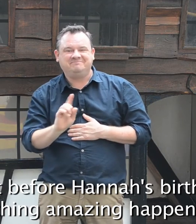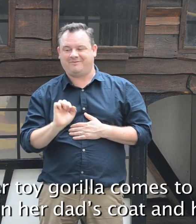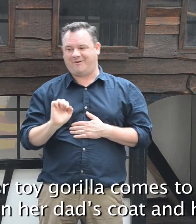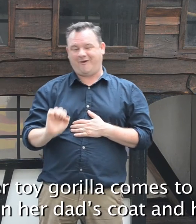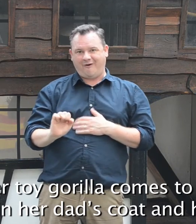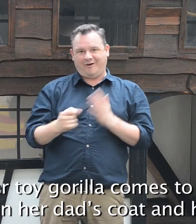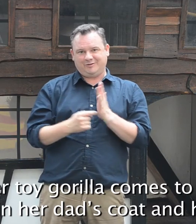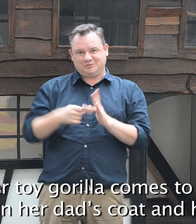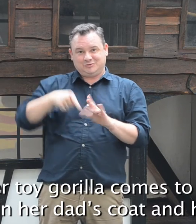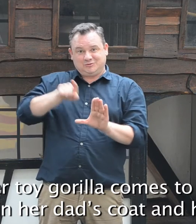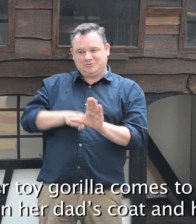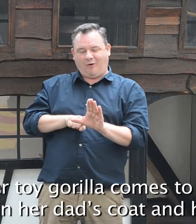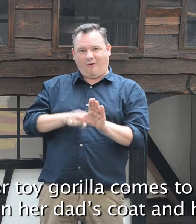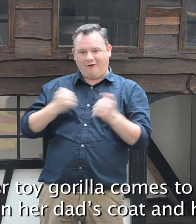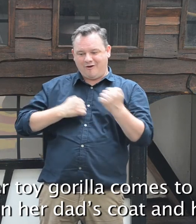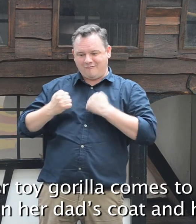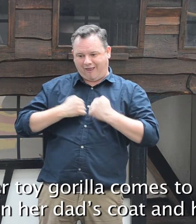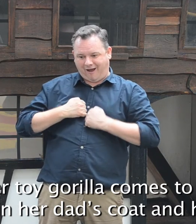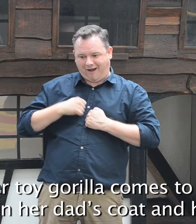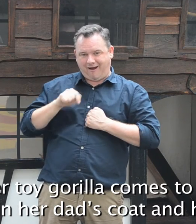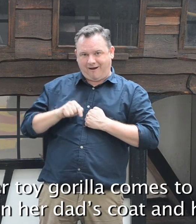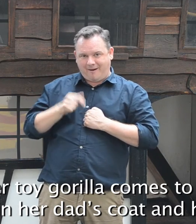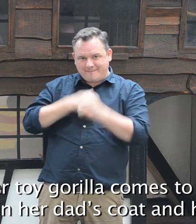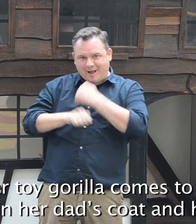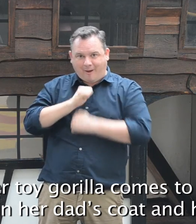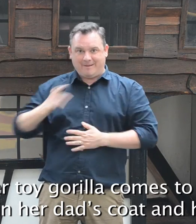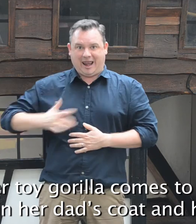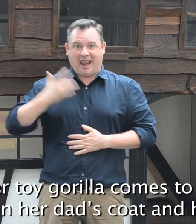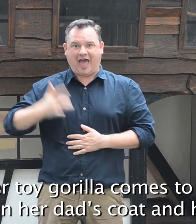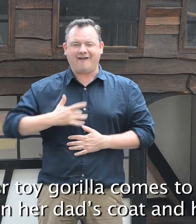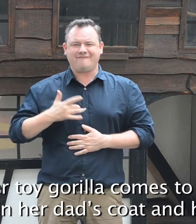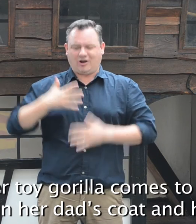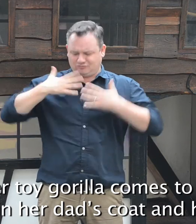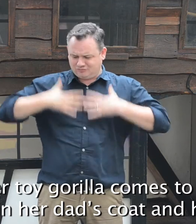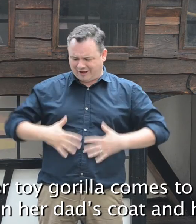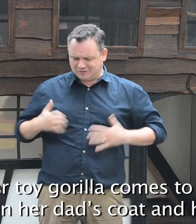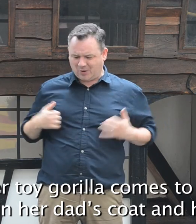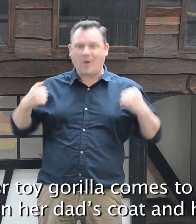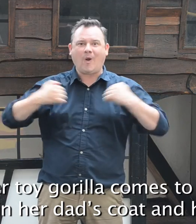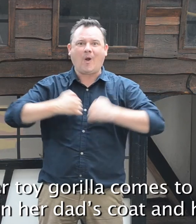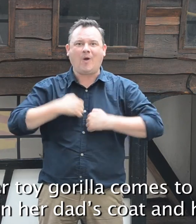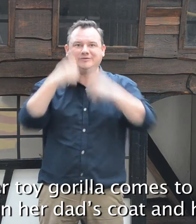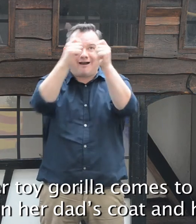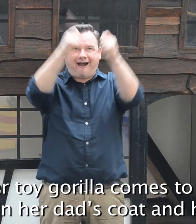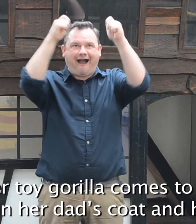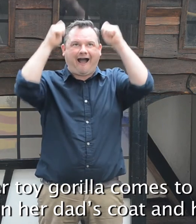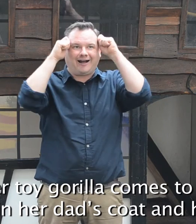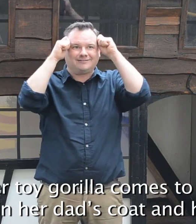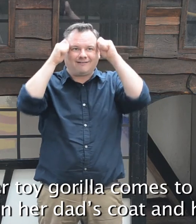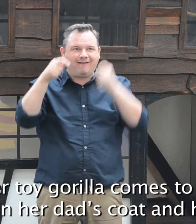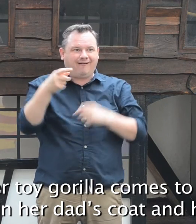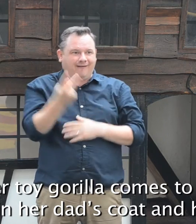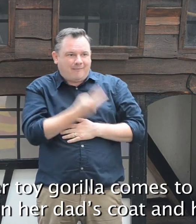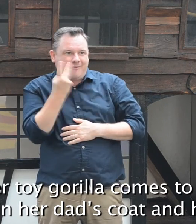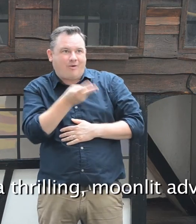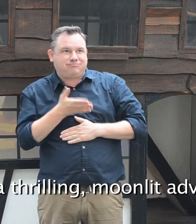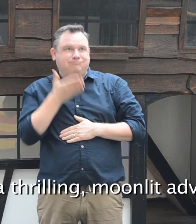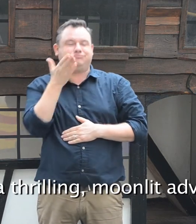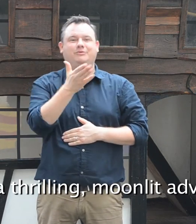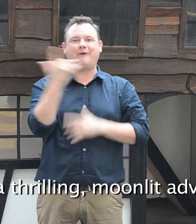When her toy Guerrilla comes to life, dressed in her dad's coat and hat, they go on a